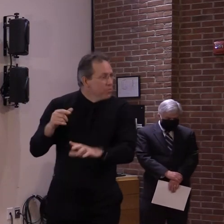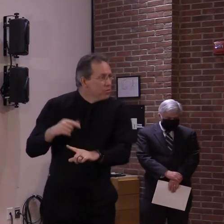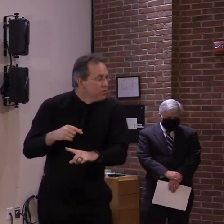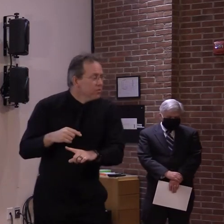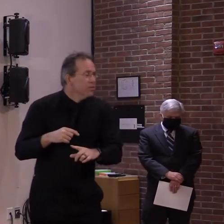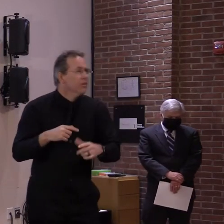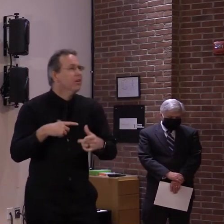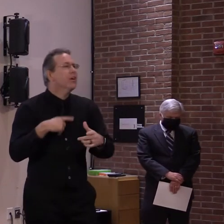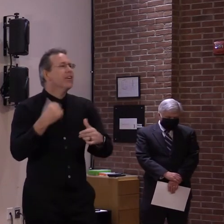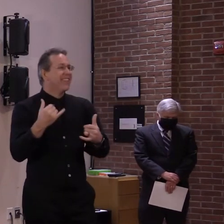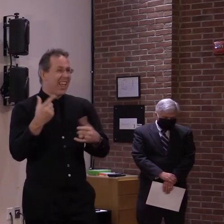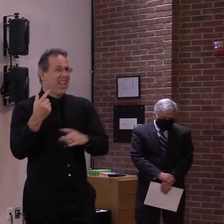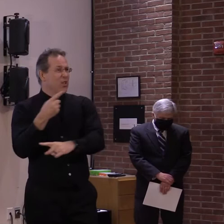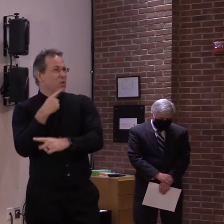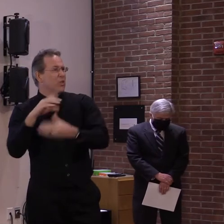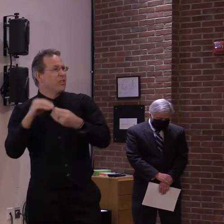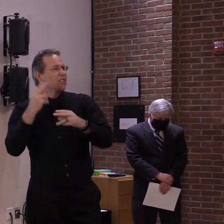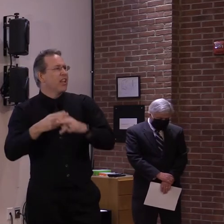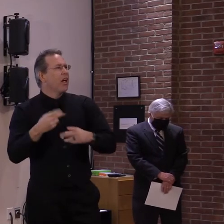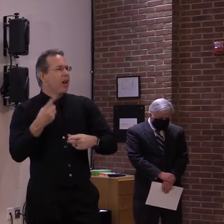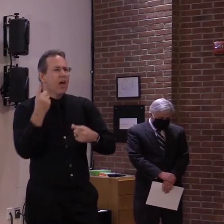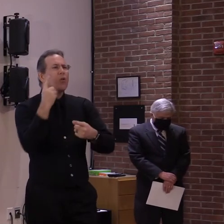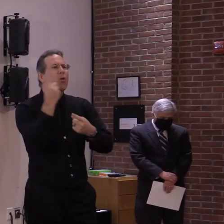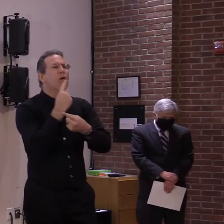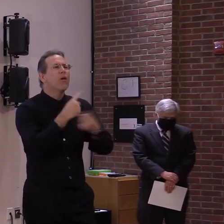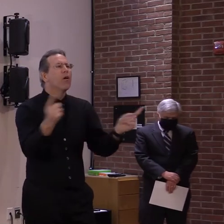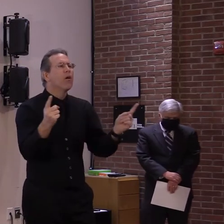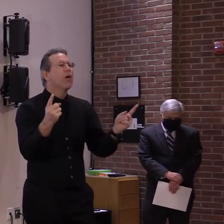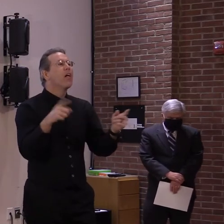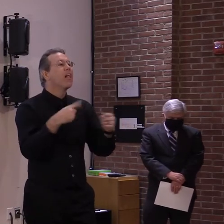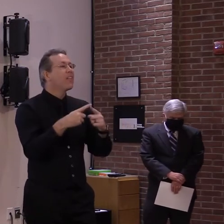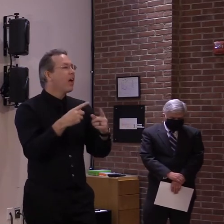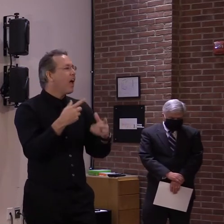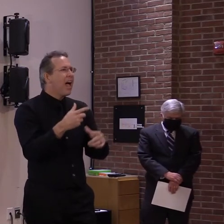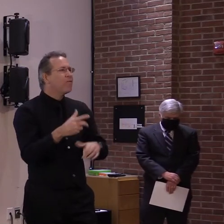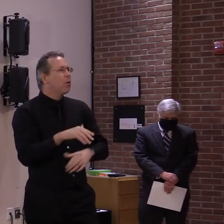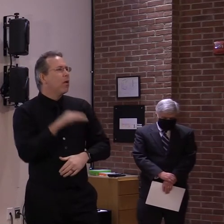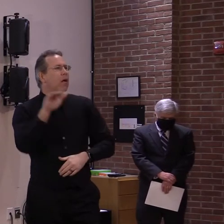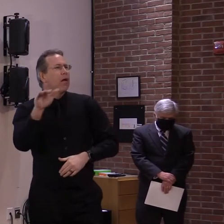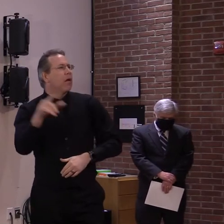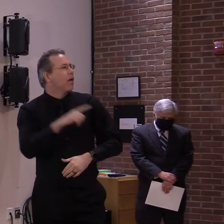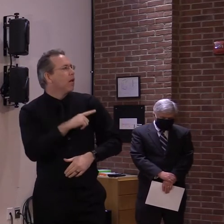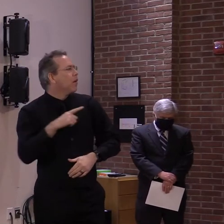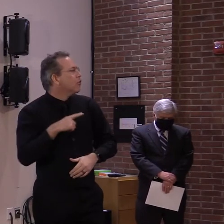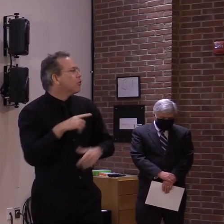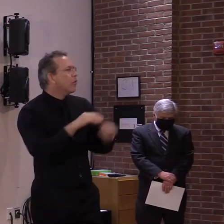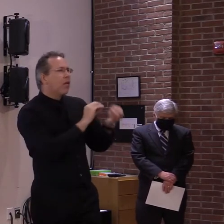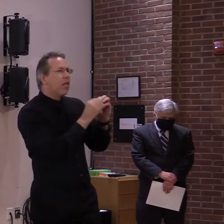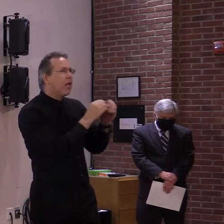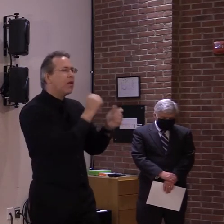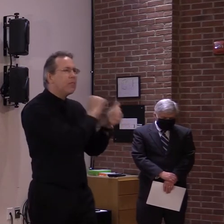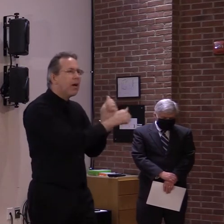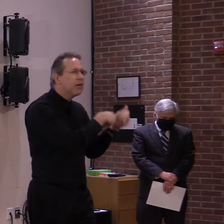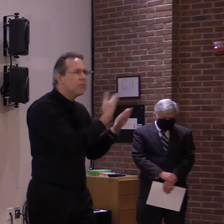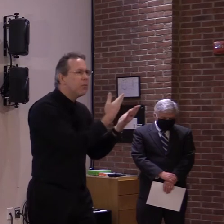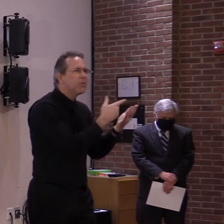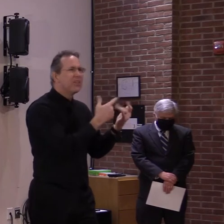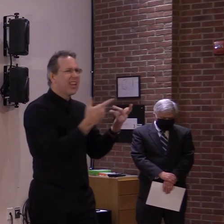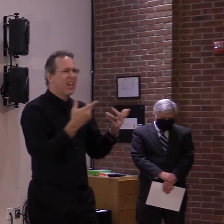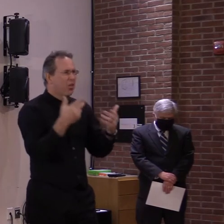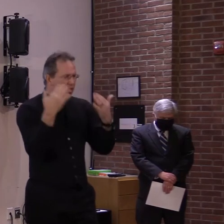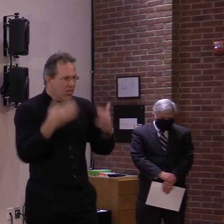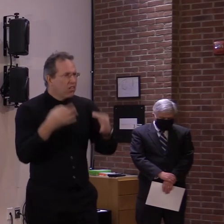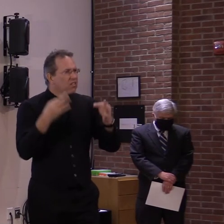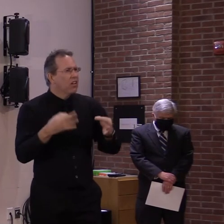was impossible to see things done in a timely fashion. I see now, though, that you have issued an executive order